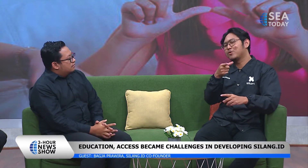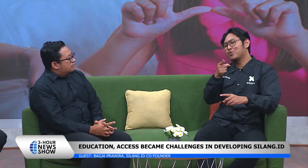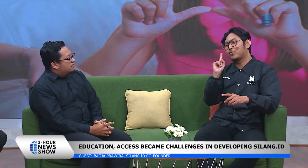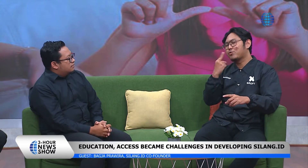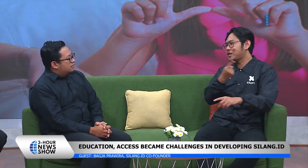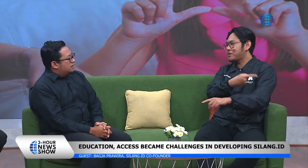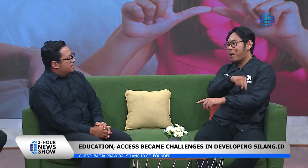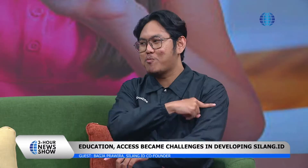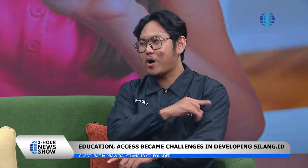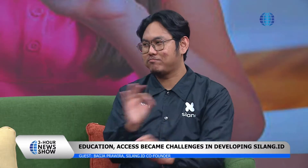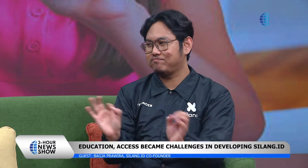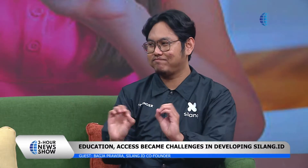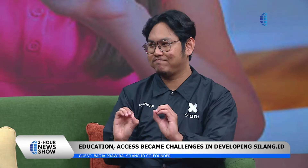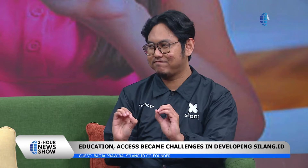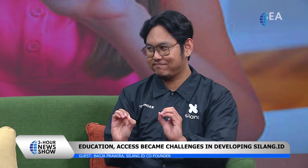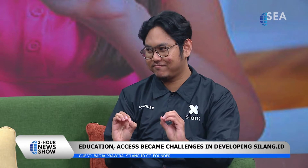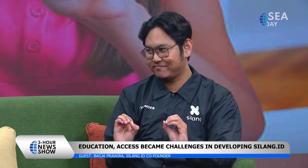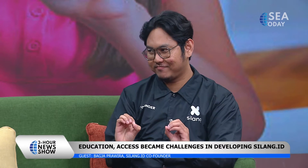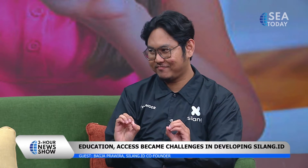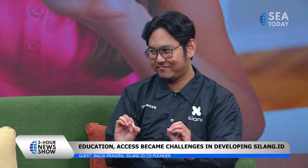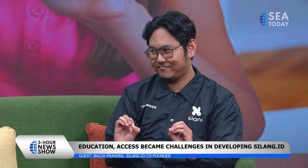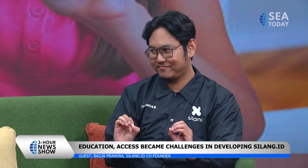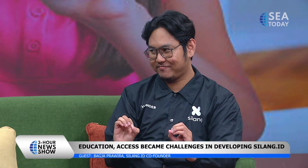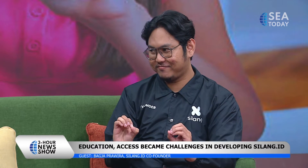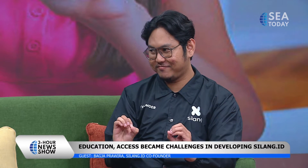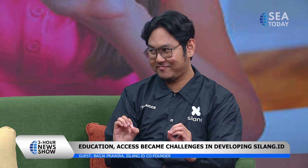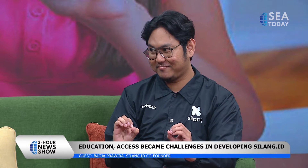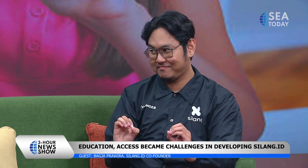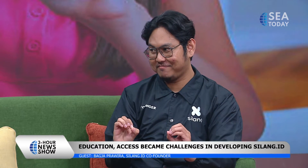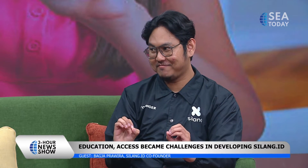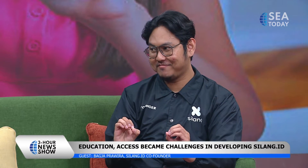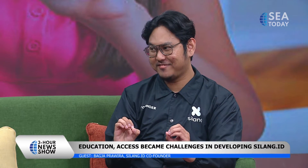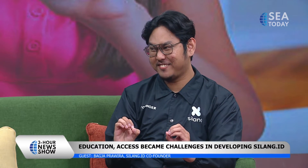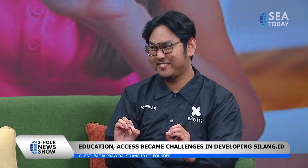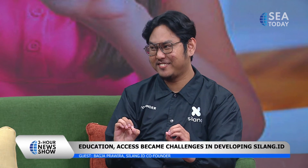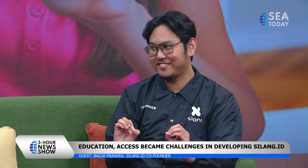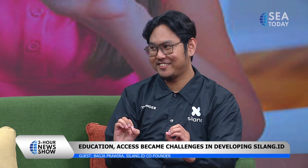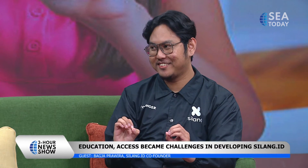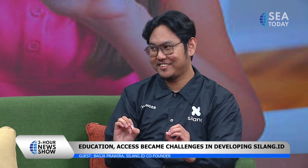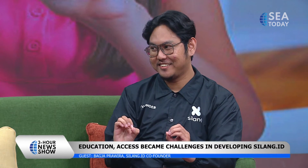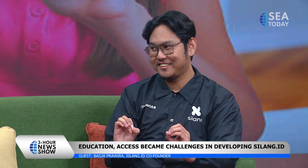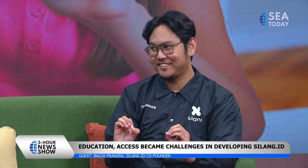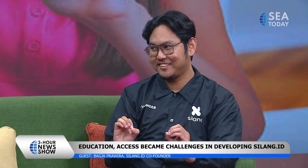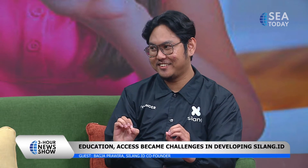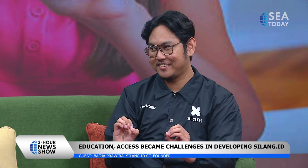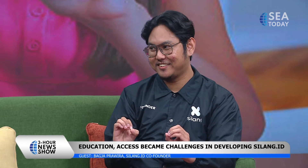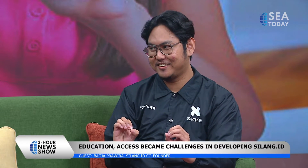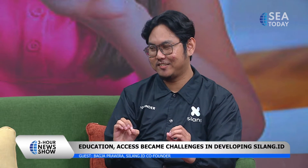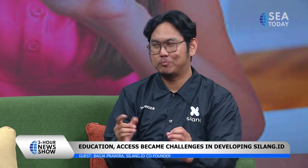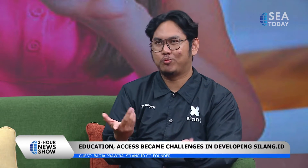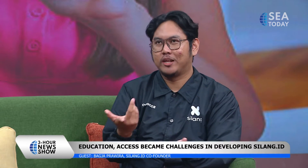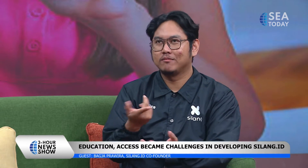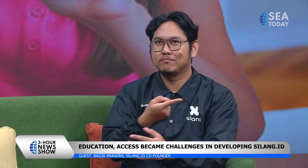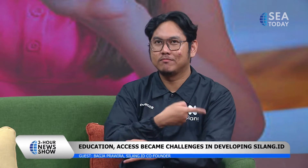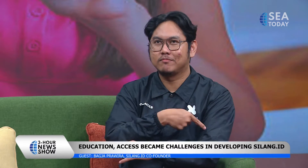the biggest one was yeah most people uh every people most people doesn't know apa assume that